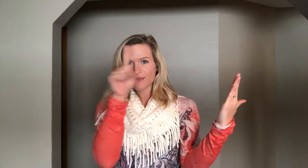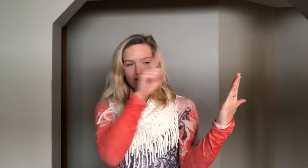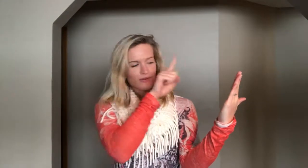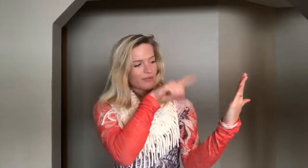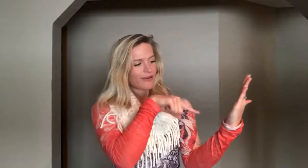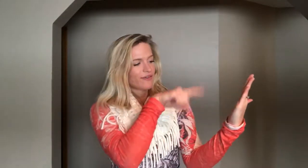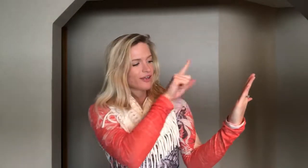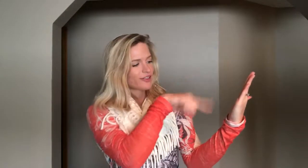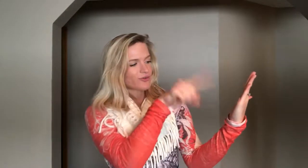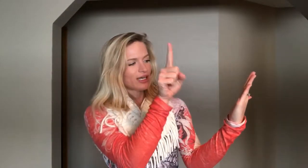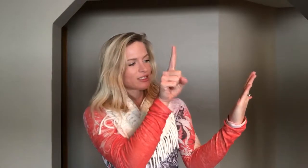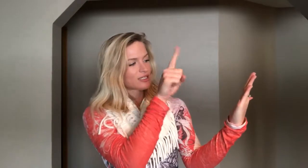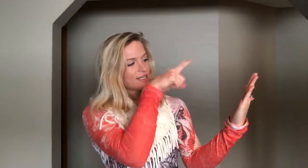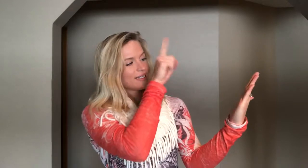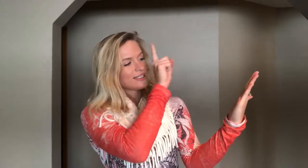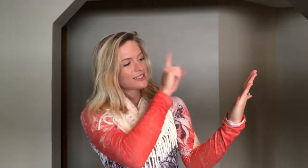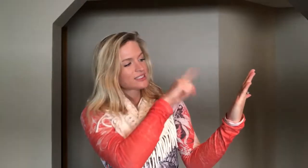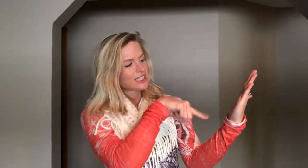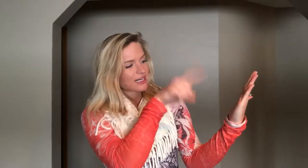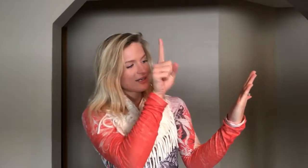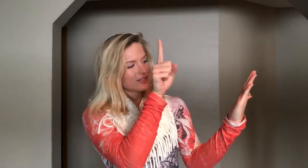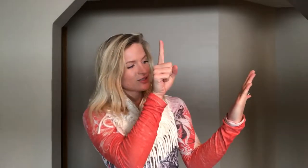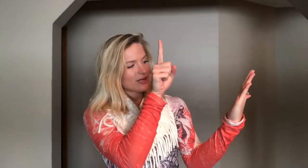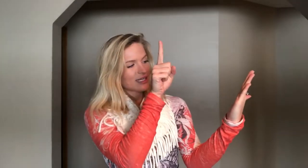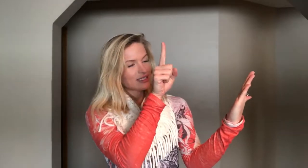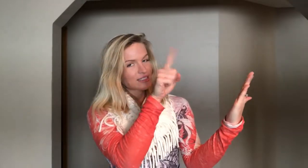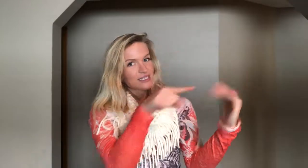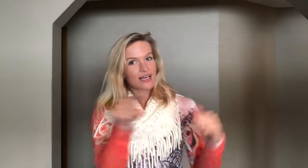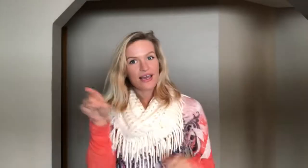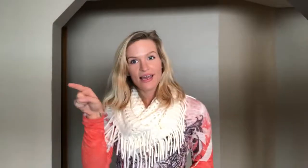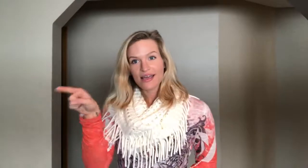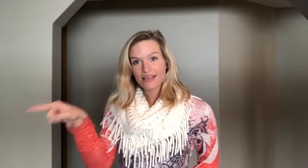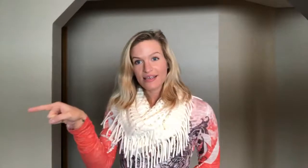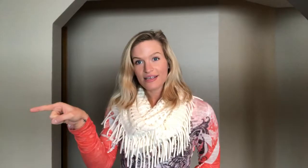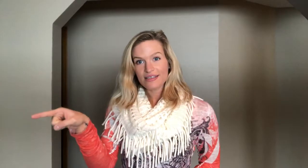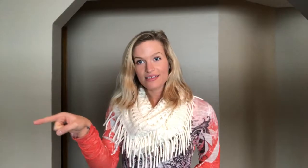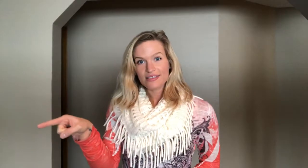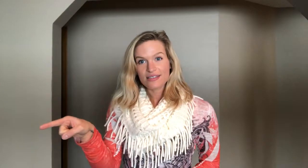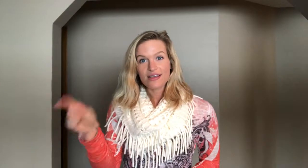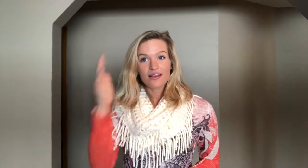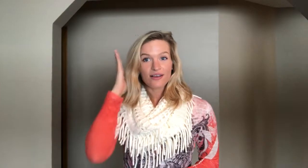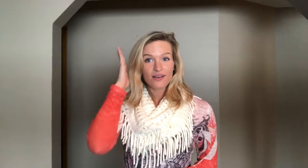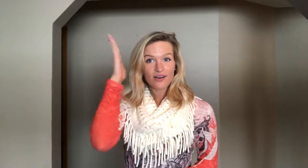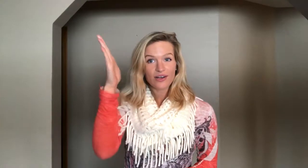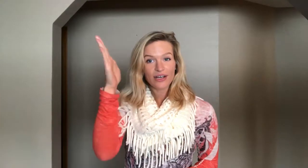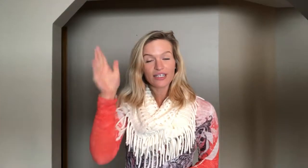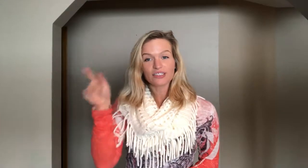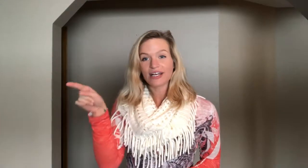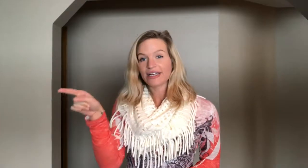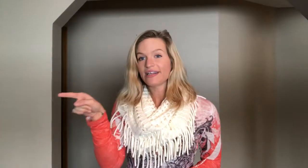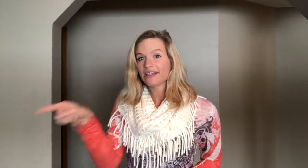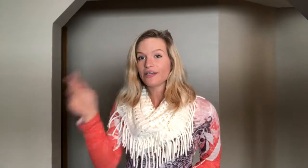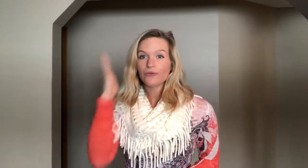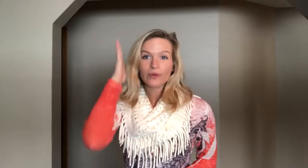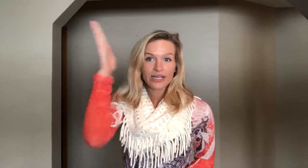mark with my finger twice. He's checking it twice. He's gonna so I did he will.